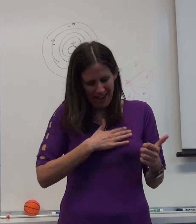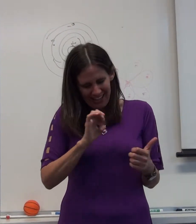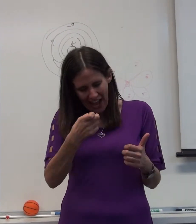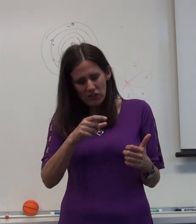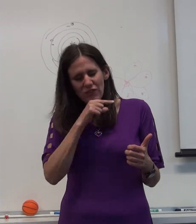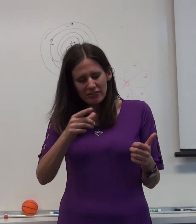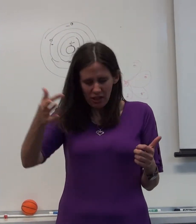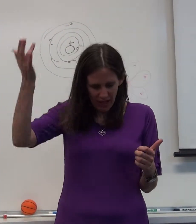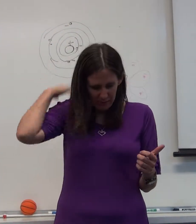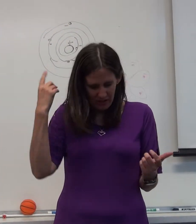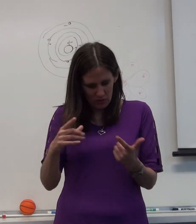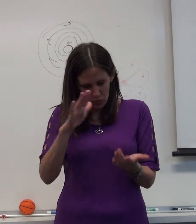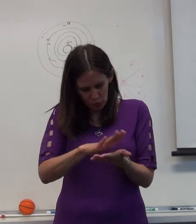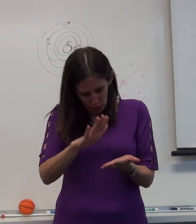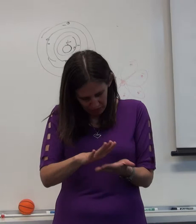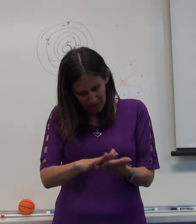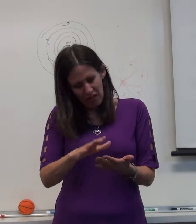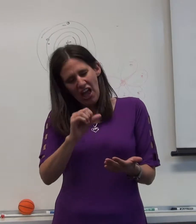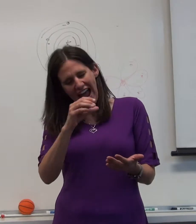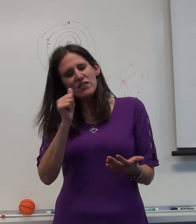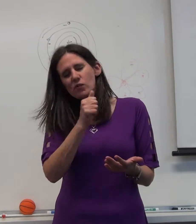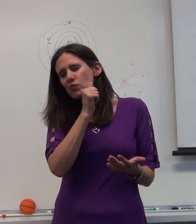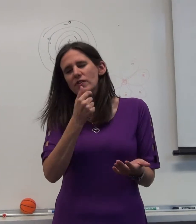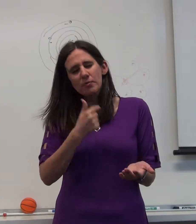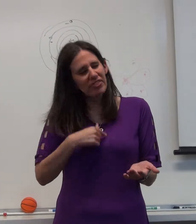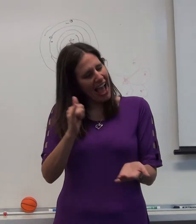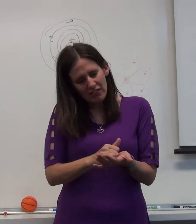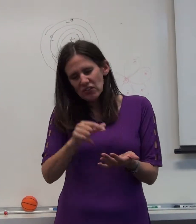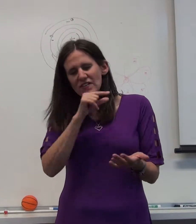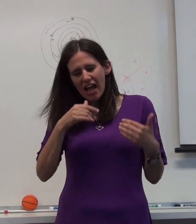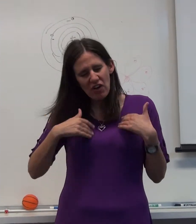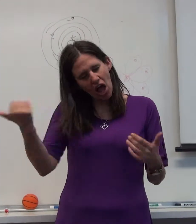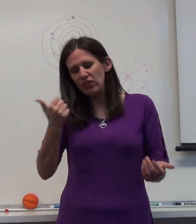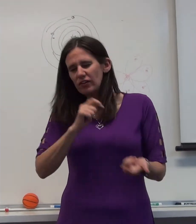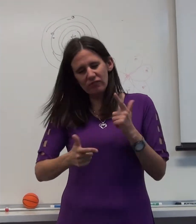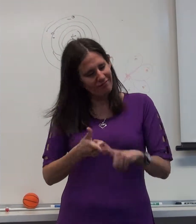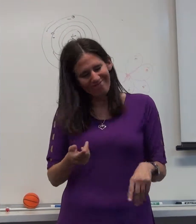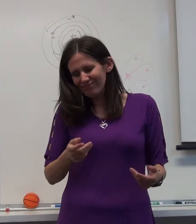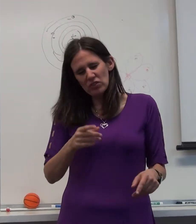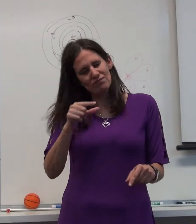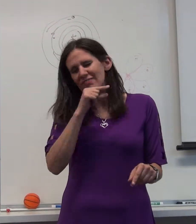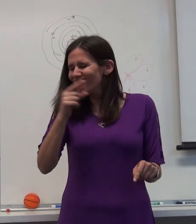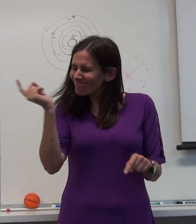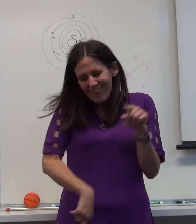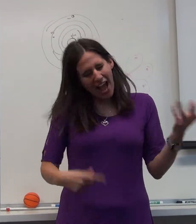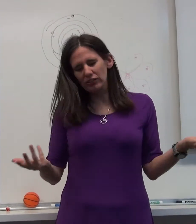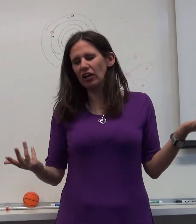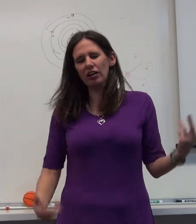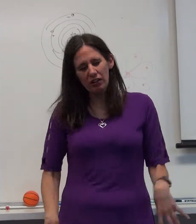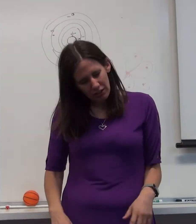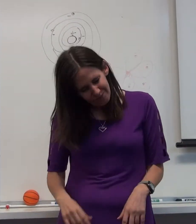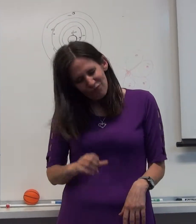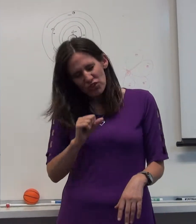encouraged her that she needs to get back with an ex